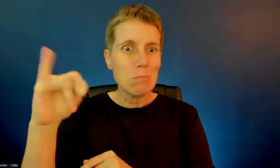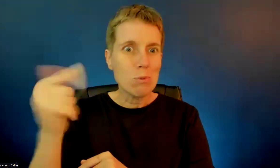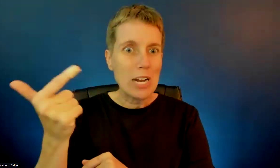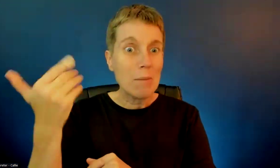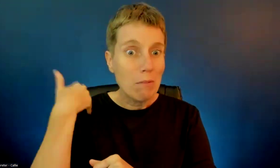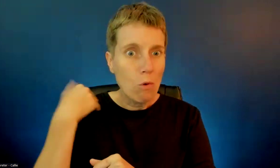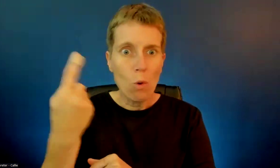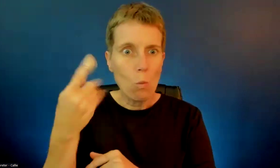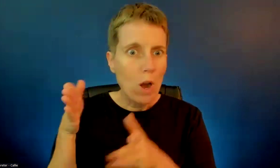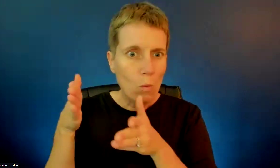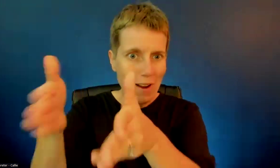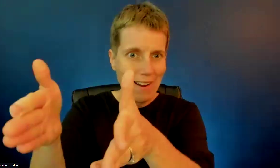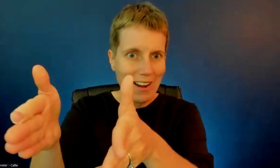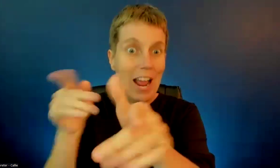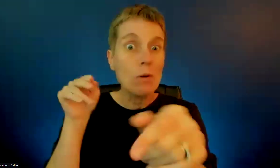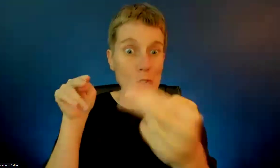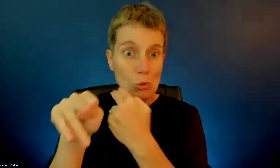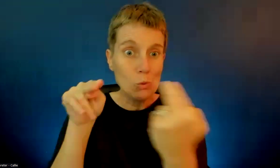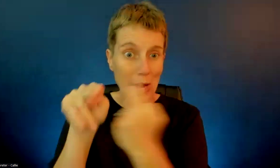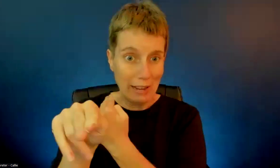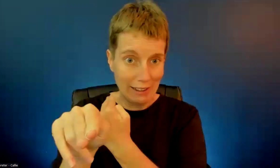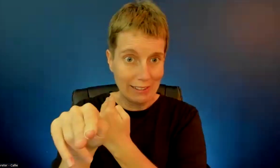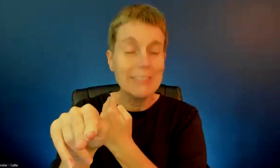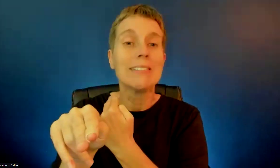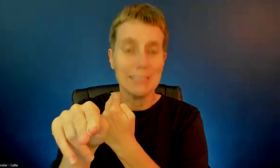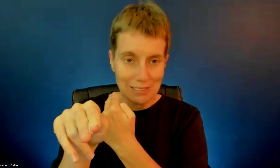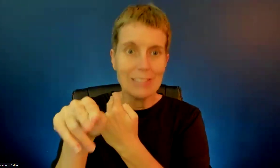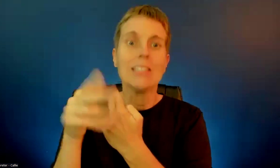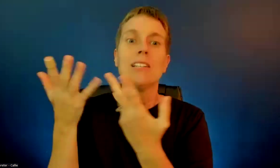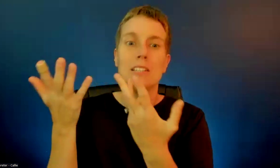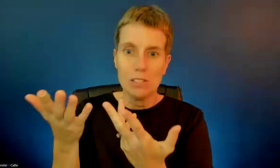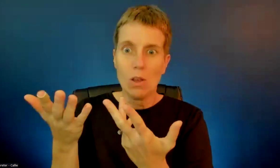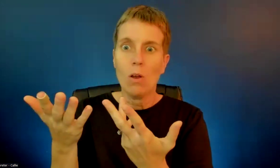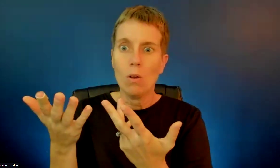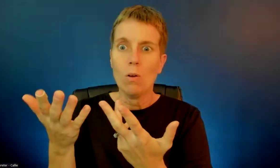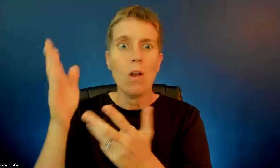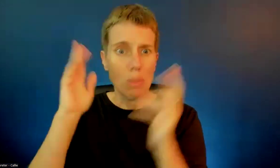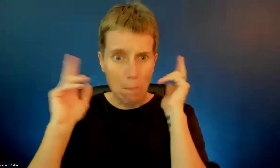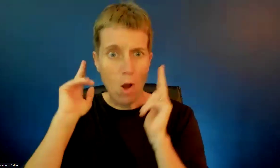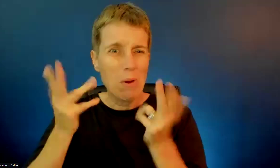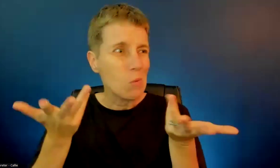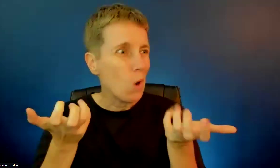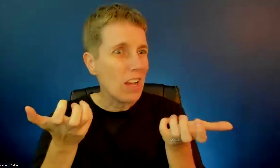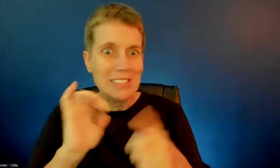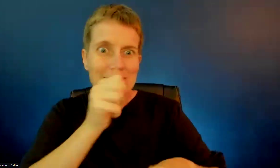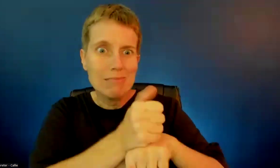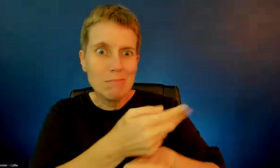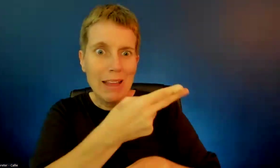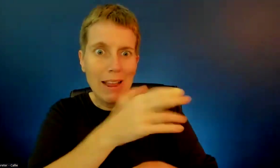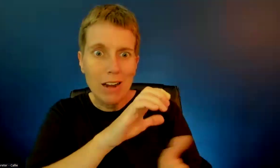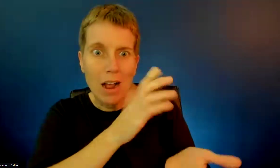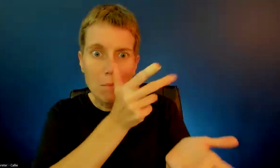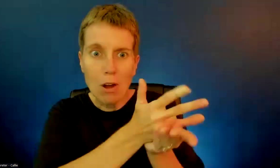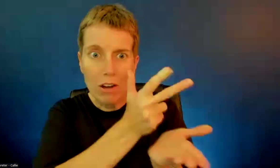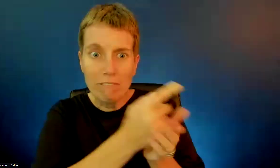um, I have to, I think the barber still wants to get an accessible spot over that way somewhere. Bad. Not bad.